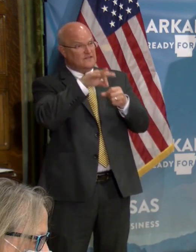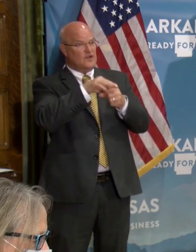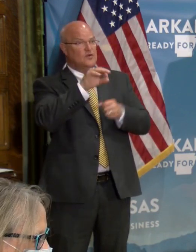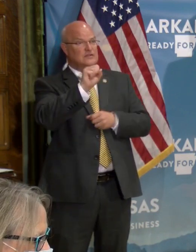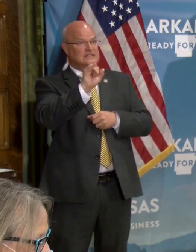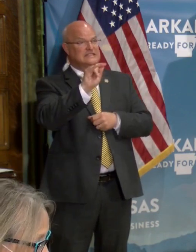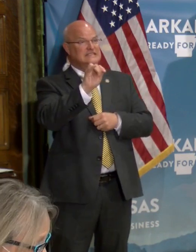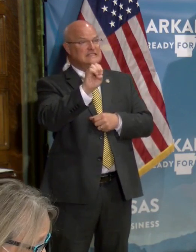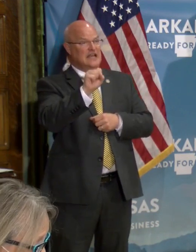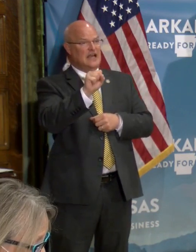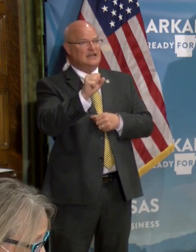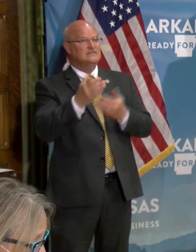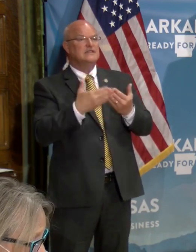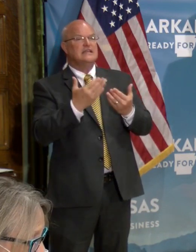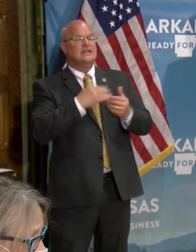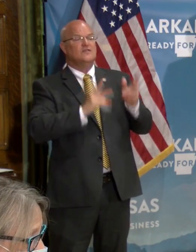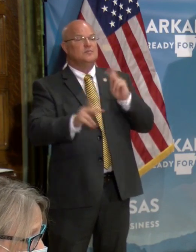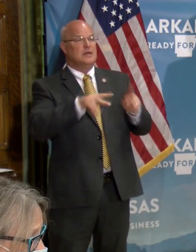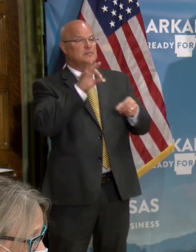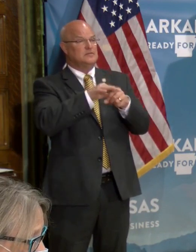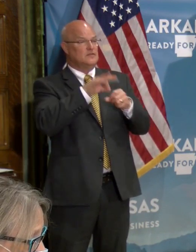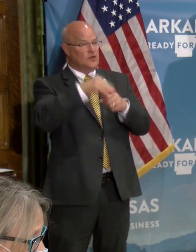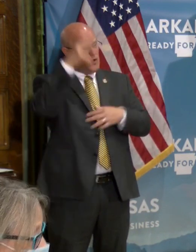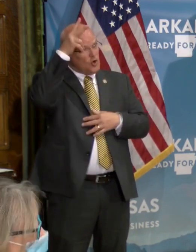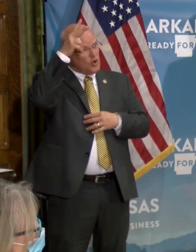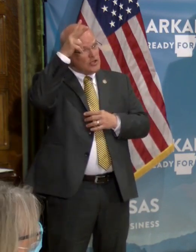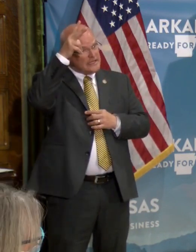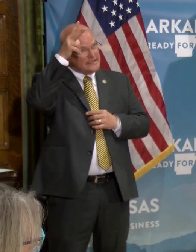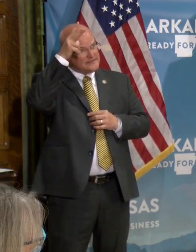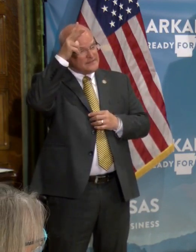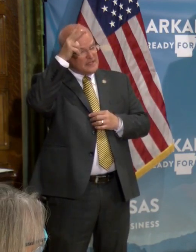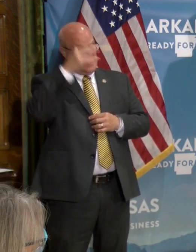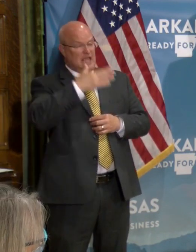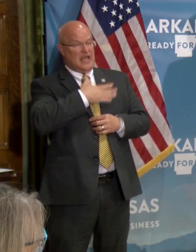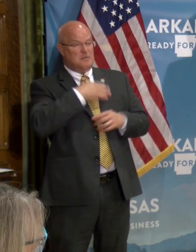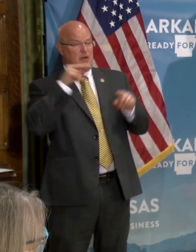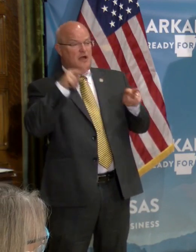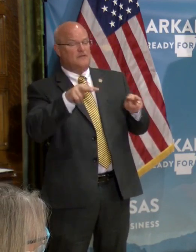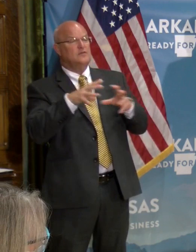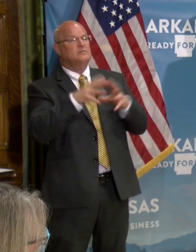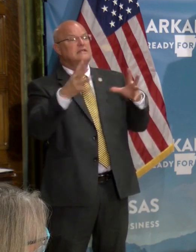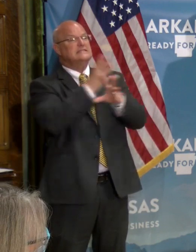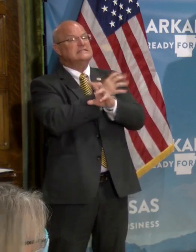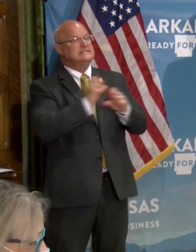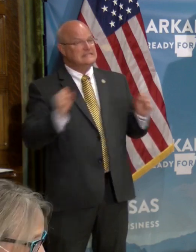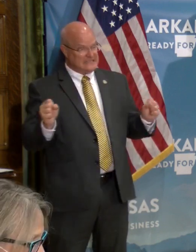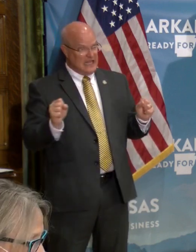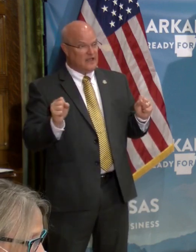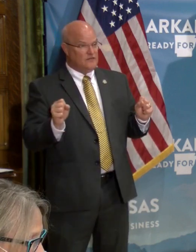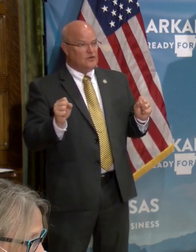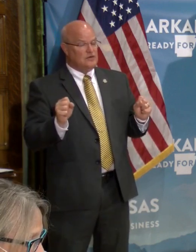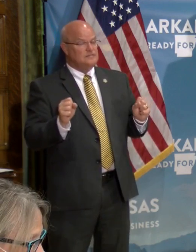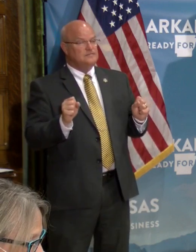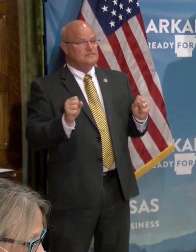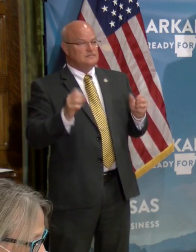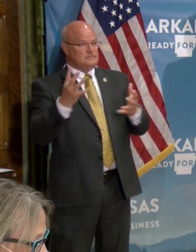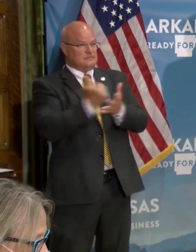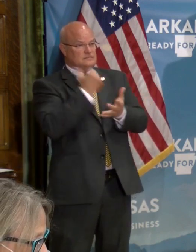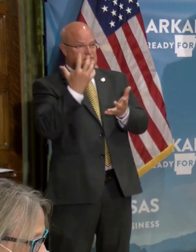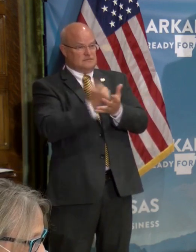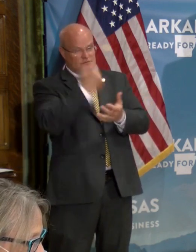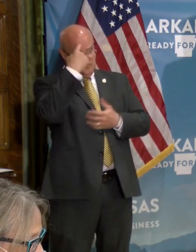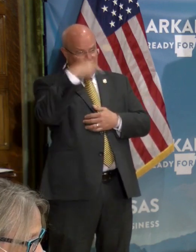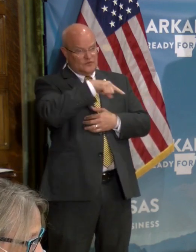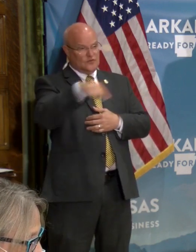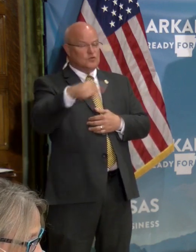so that it was easier for people to vote earlier. Uh, in my view, that's a much safer, uh, opportunity